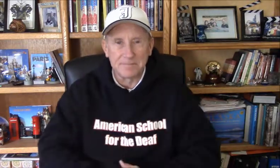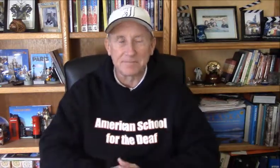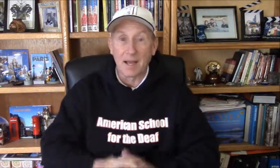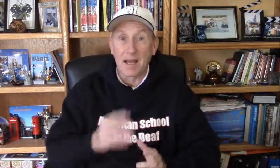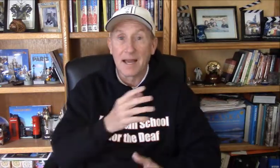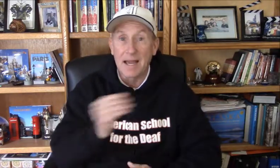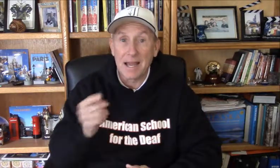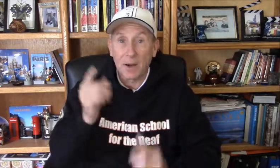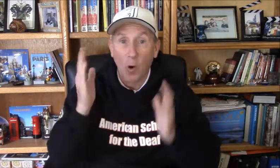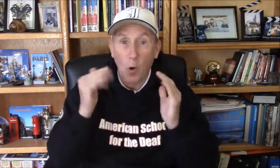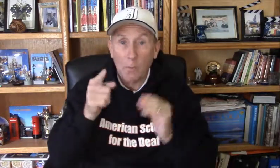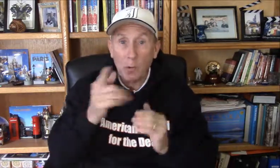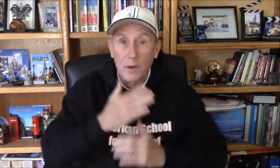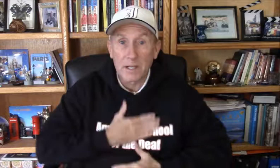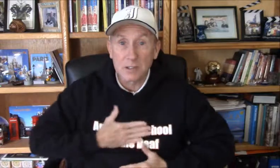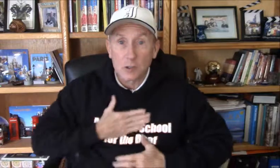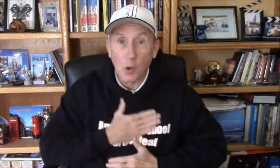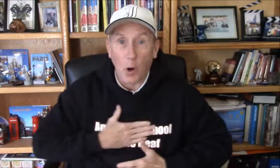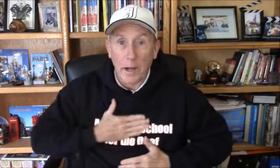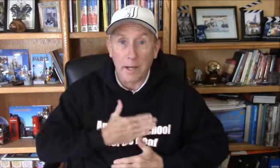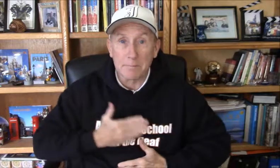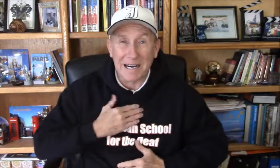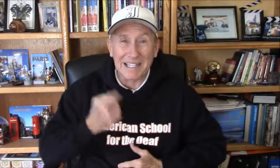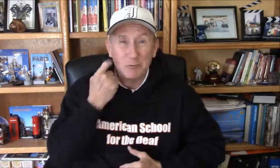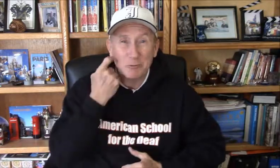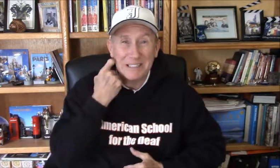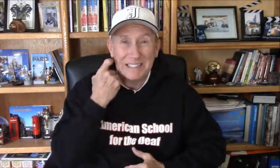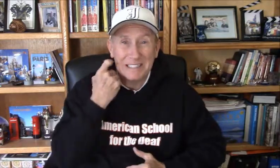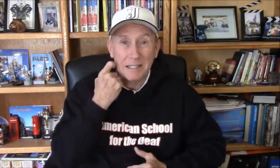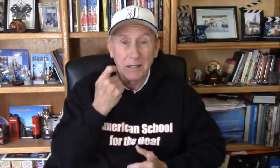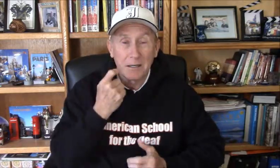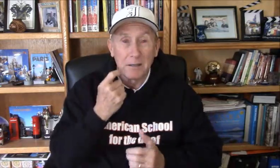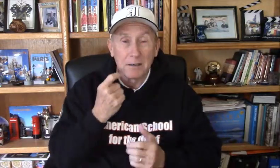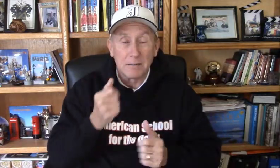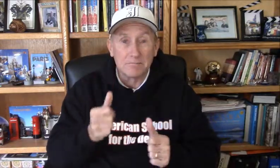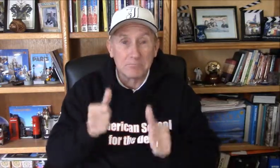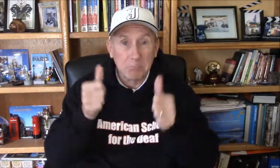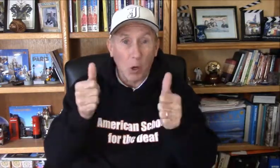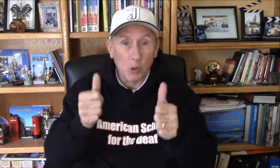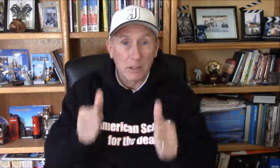So, yeah, I'm... ...prose.